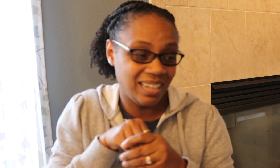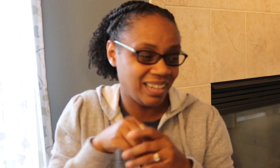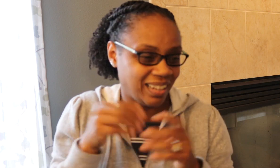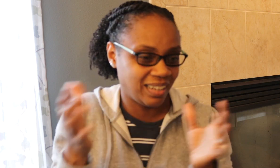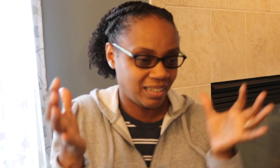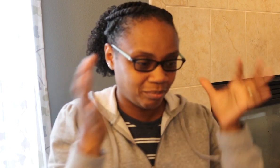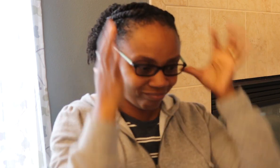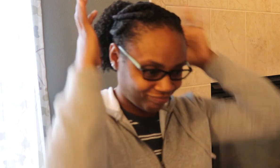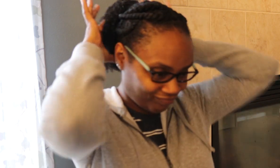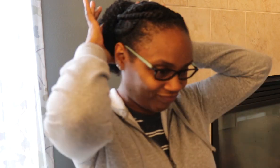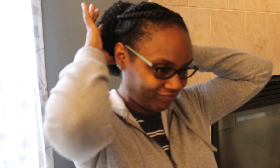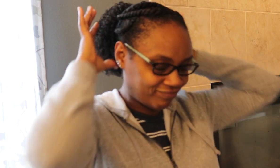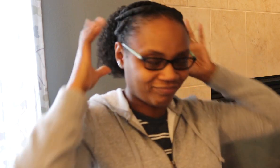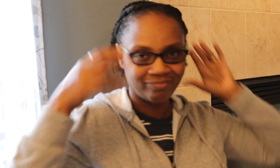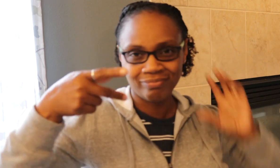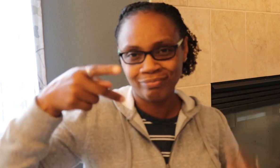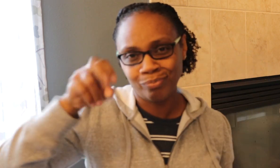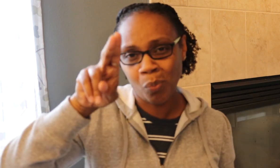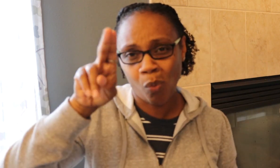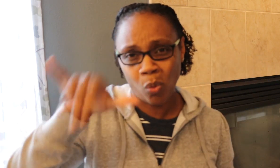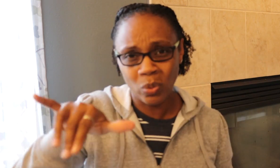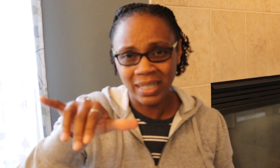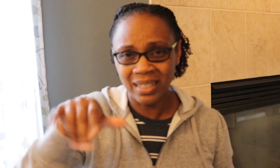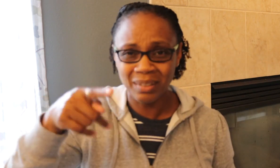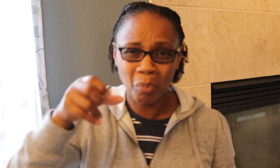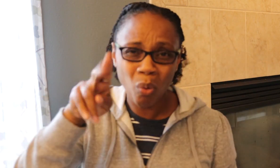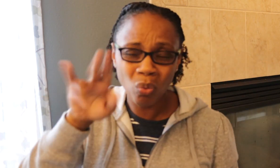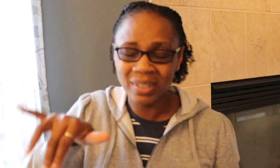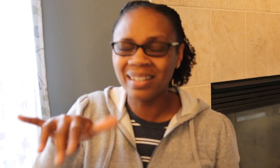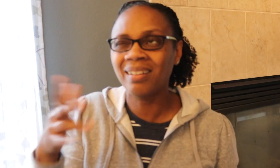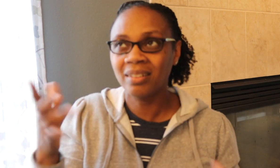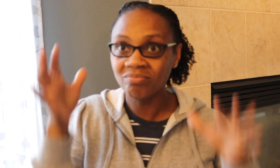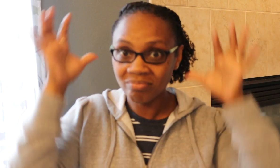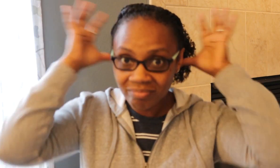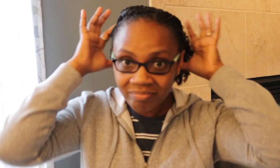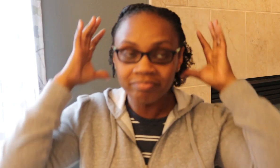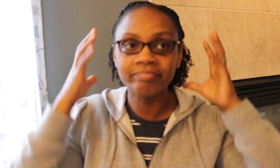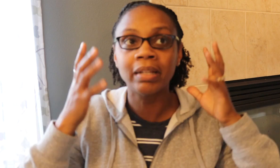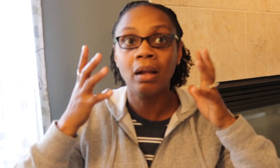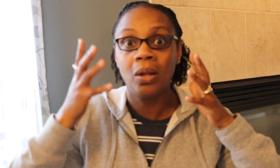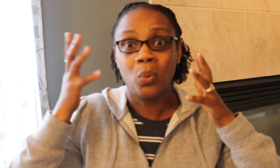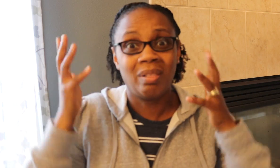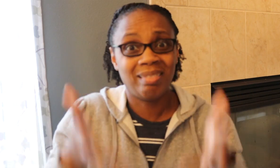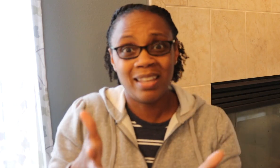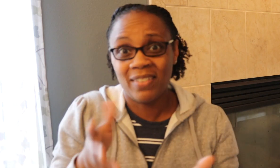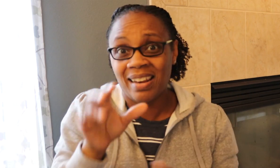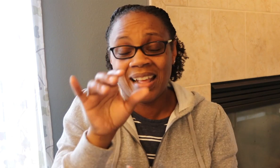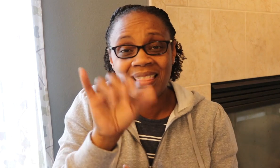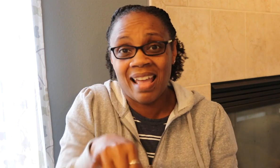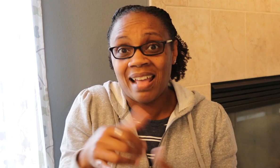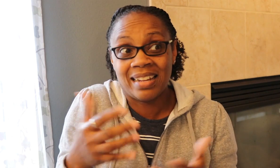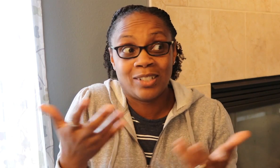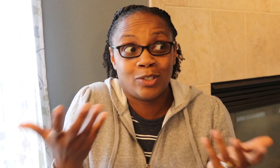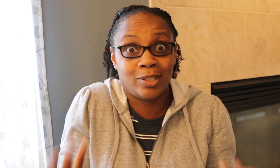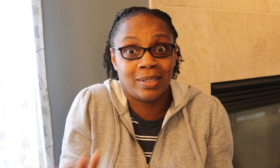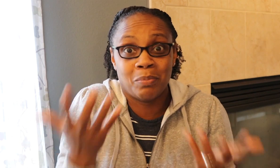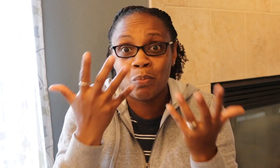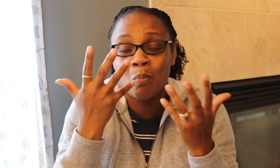leave it in there in kind of a sleek, low ponytail. And after that,